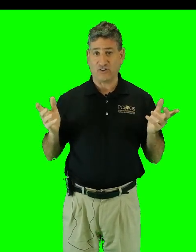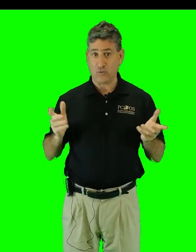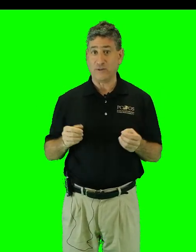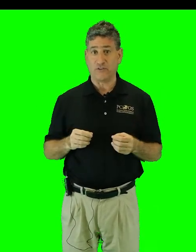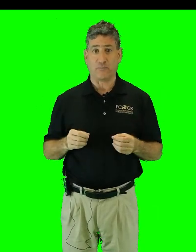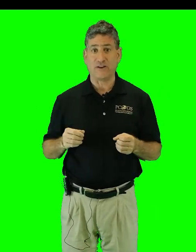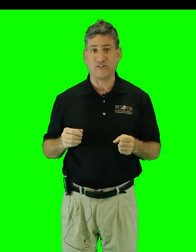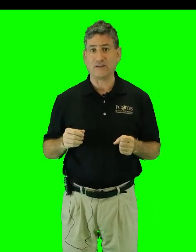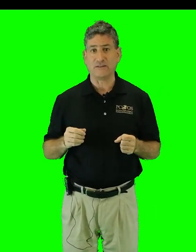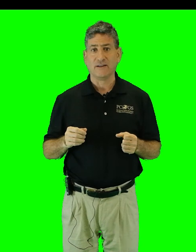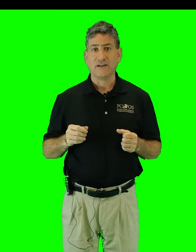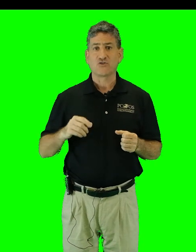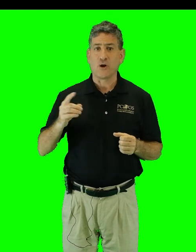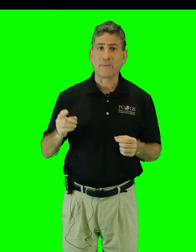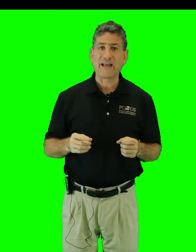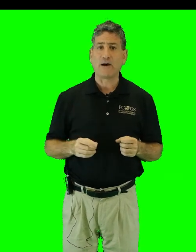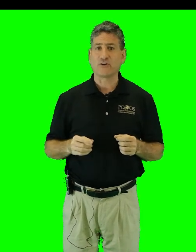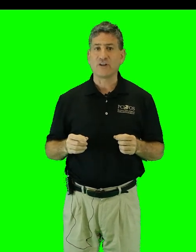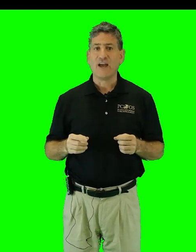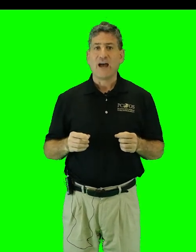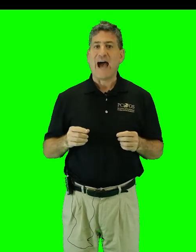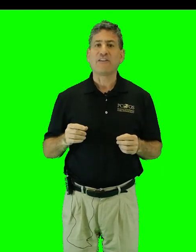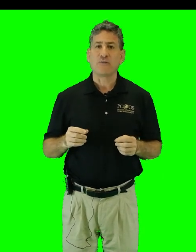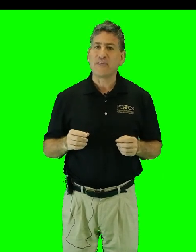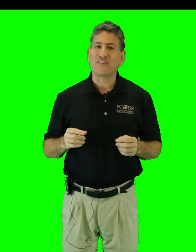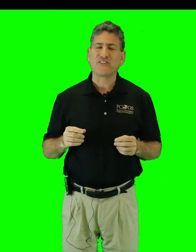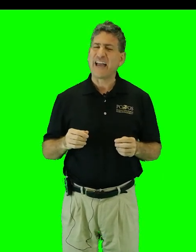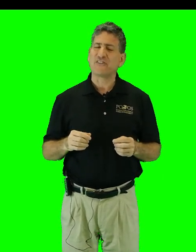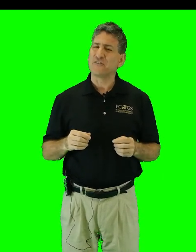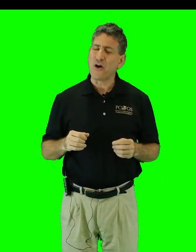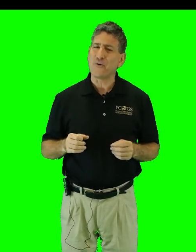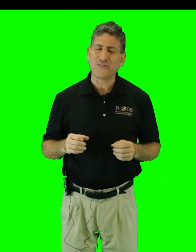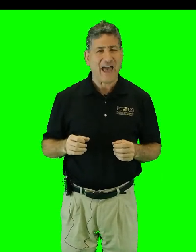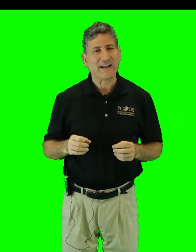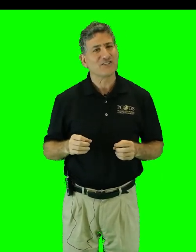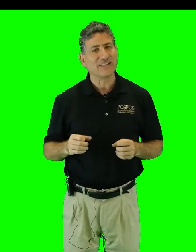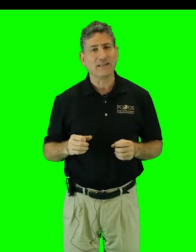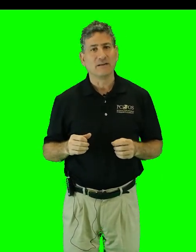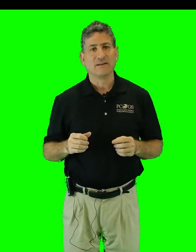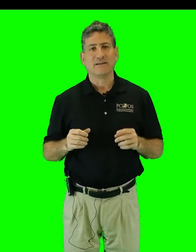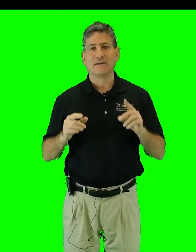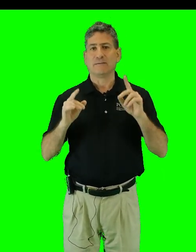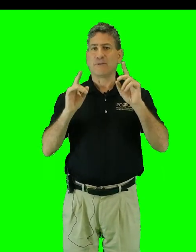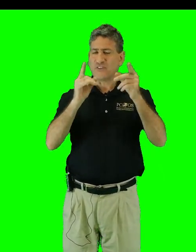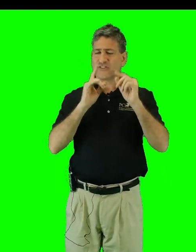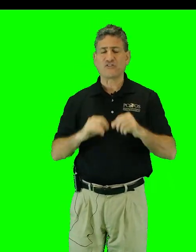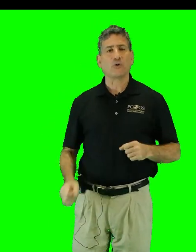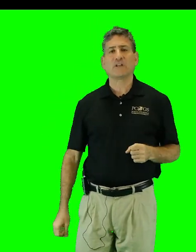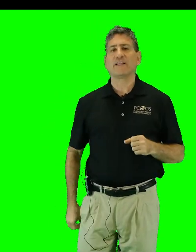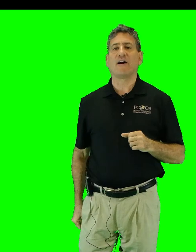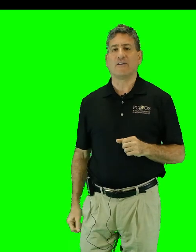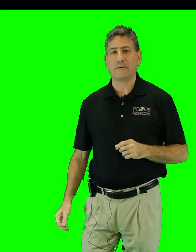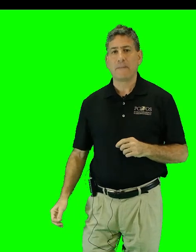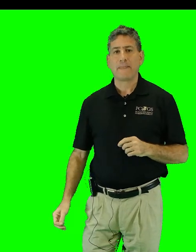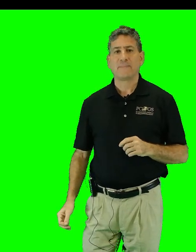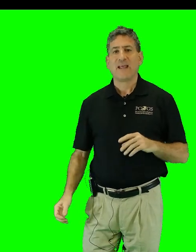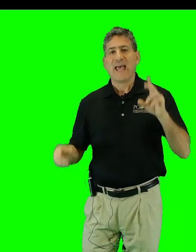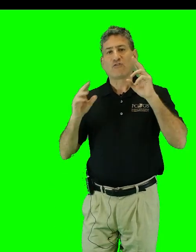agreed with the president and Trump encountered, I don't think science knows, actually. But this is a total canard. As